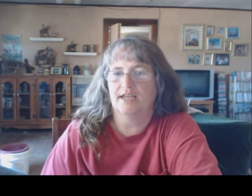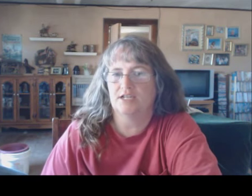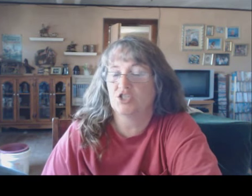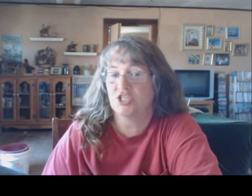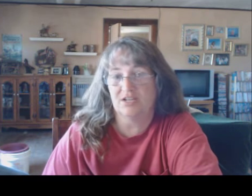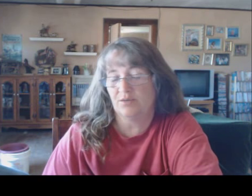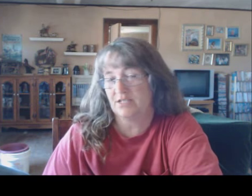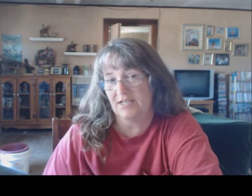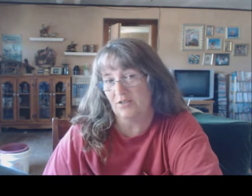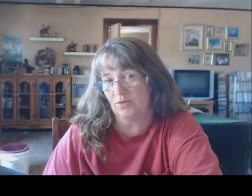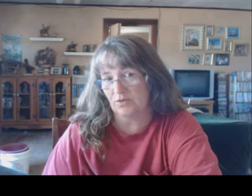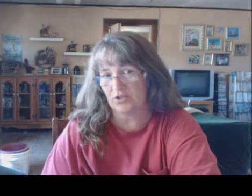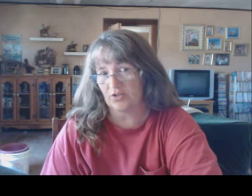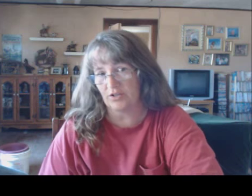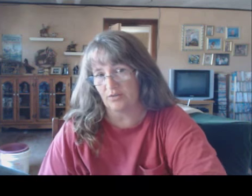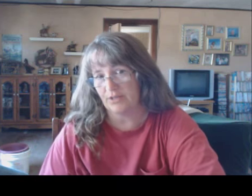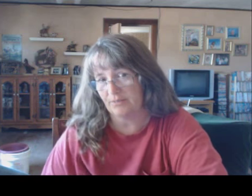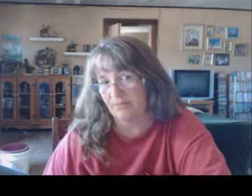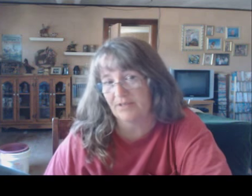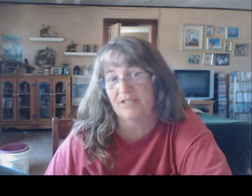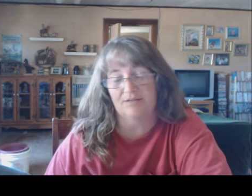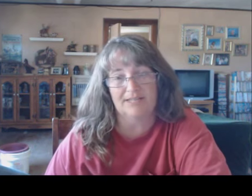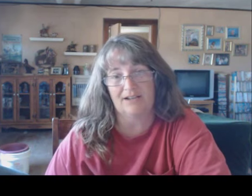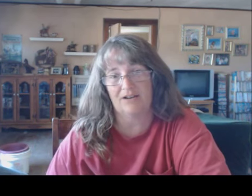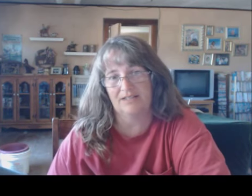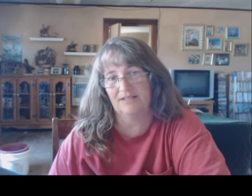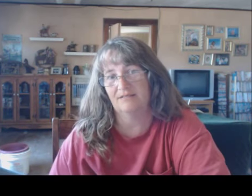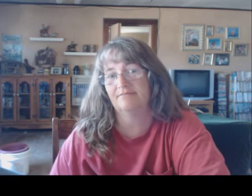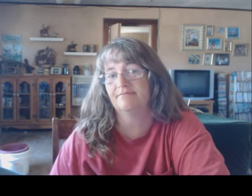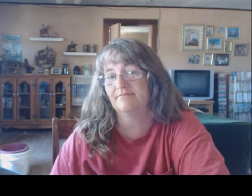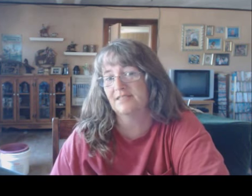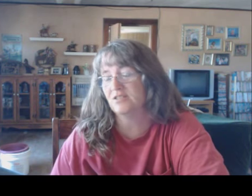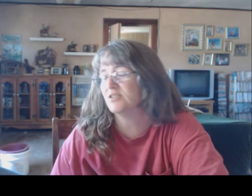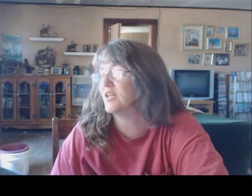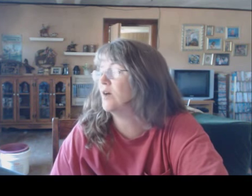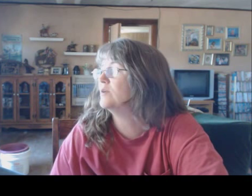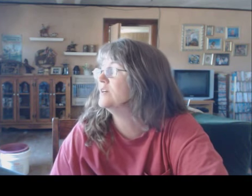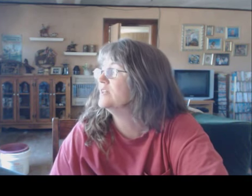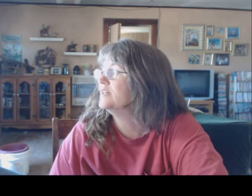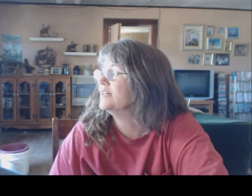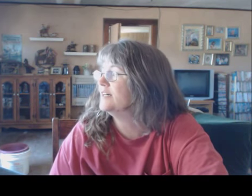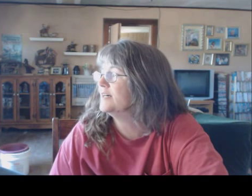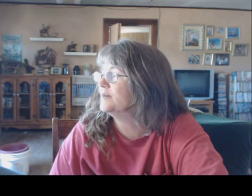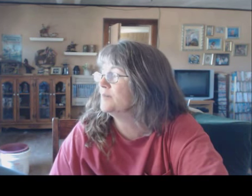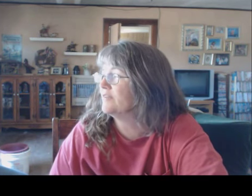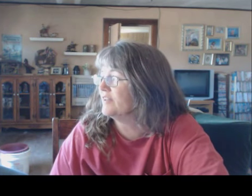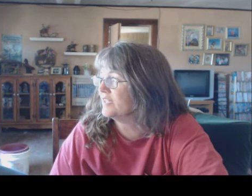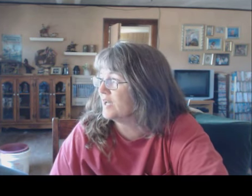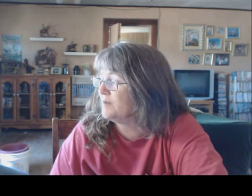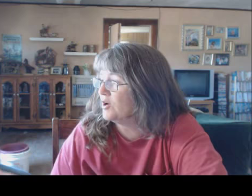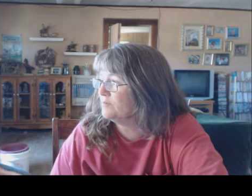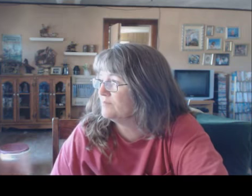And she didn't want to stay in the one horse trailer with him. He was that crazy. So... But I finally got him home.